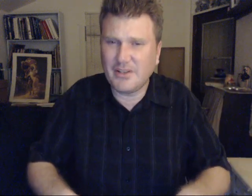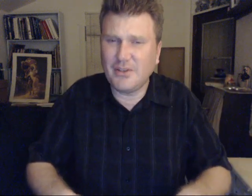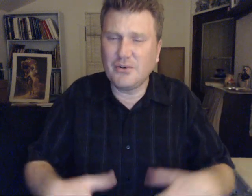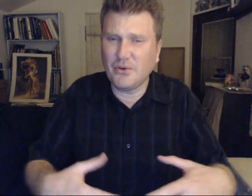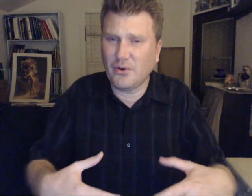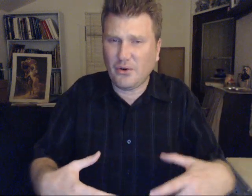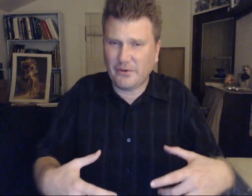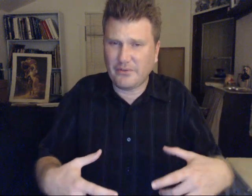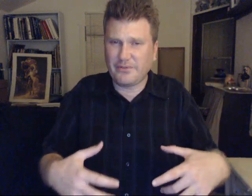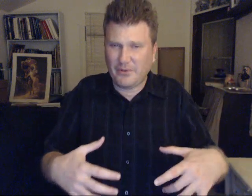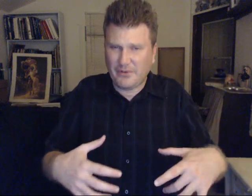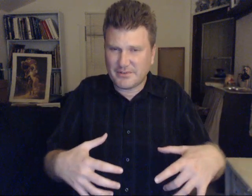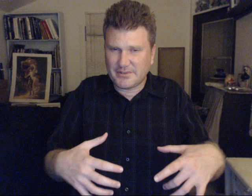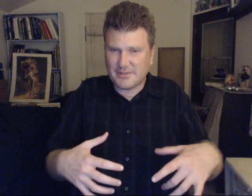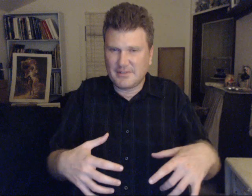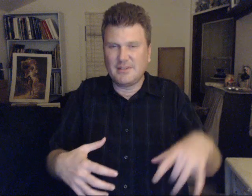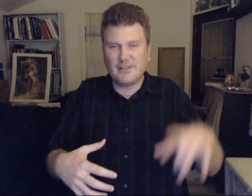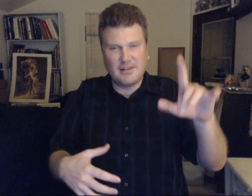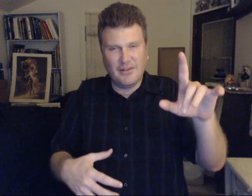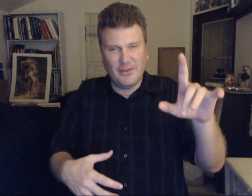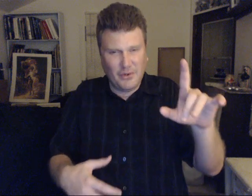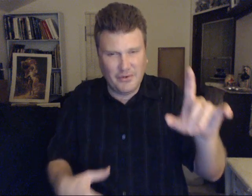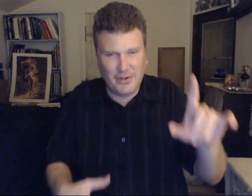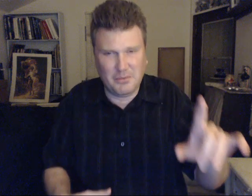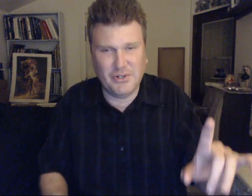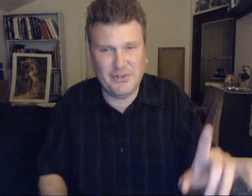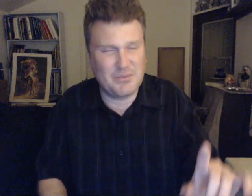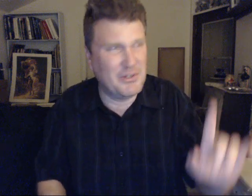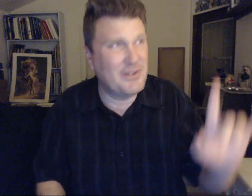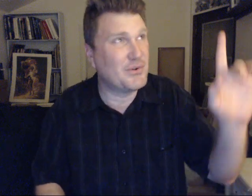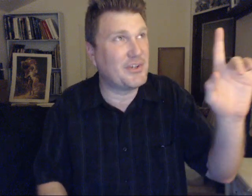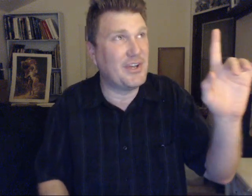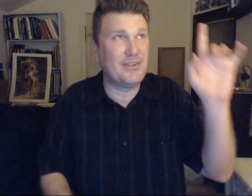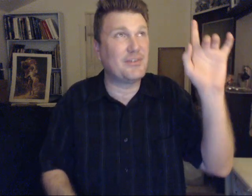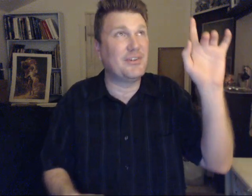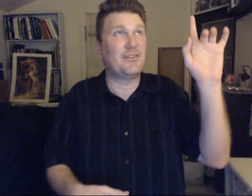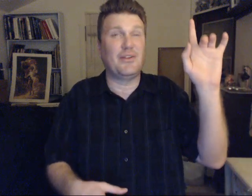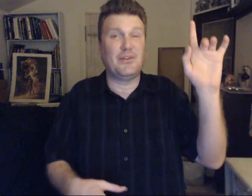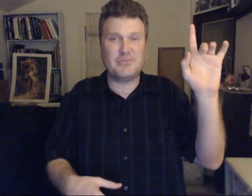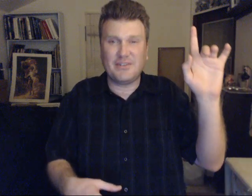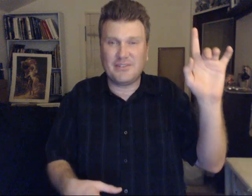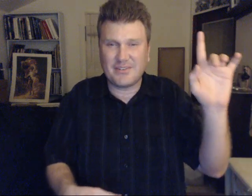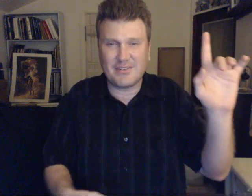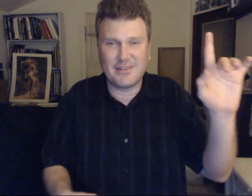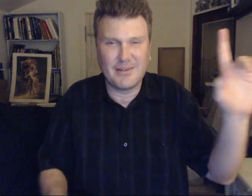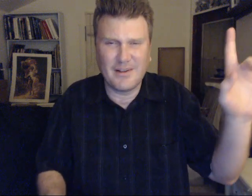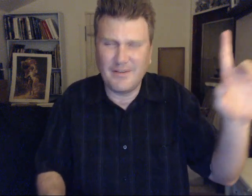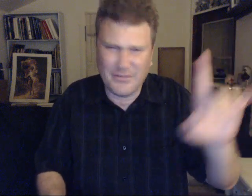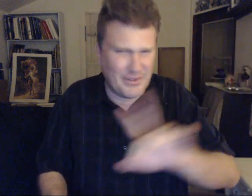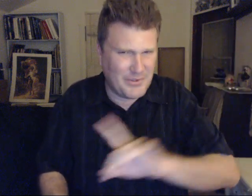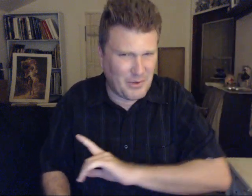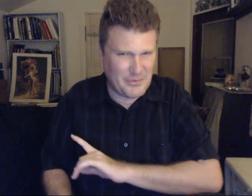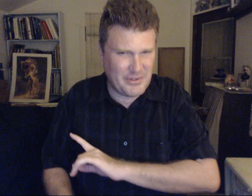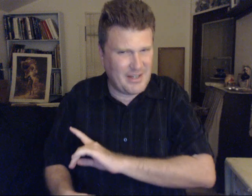Heal your earth first. Then you go to other places. But it is okay to connect to other places. There is nothing wrong with that.